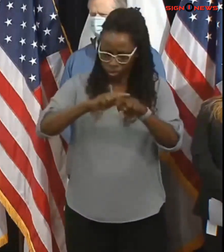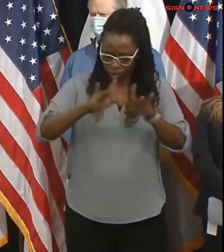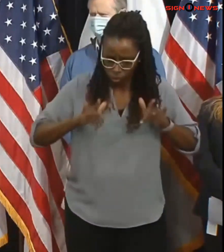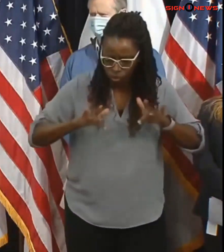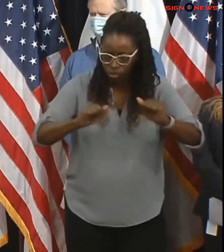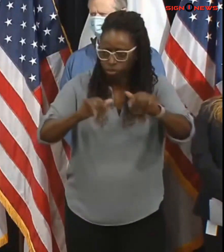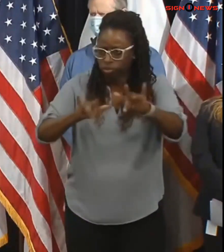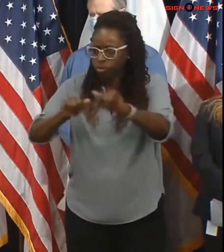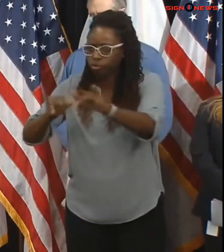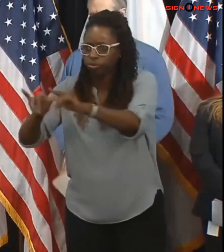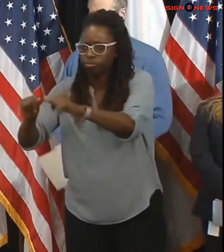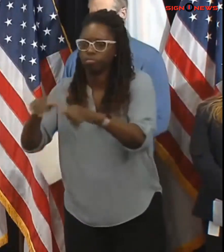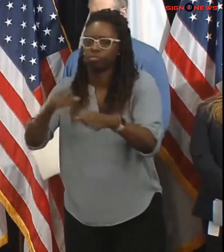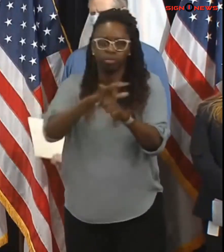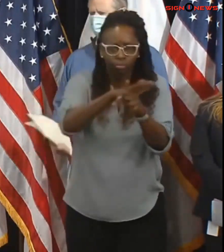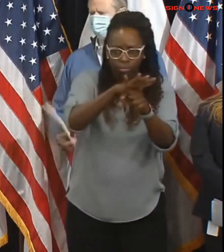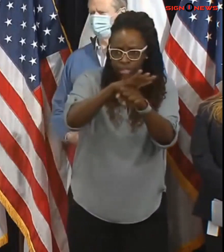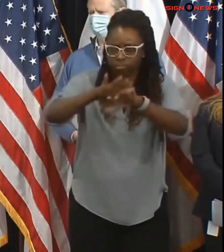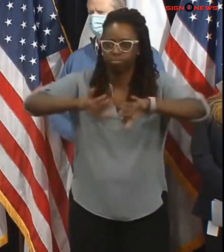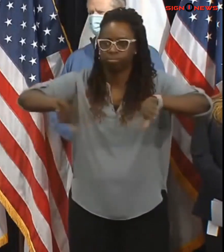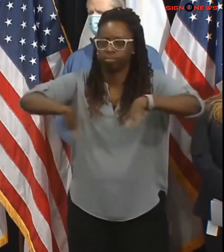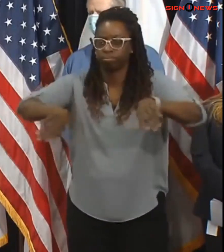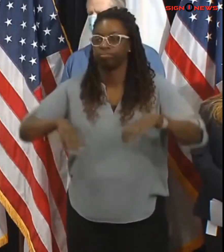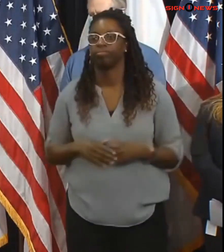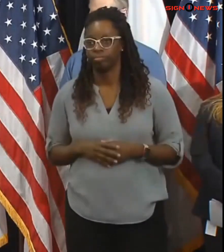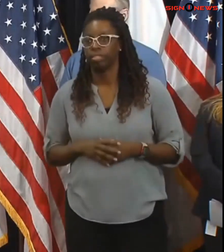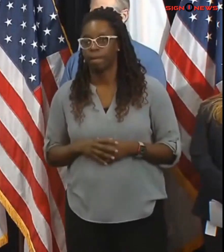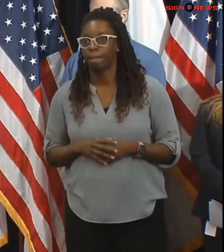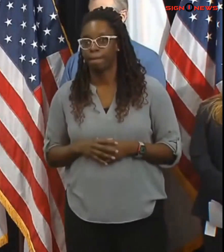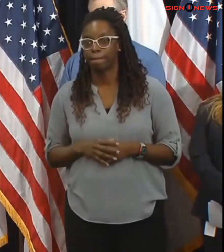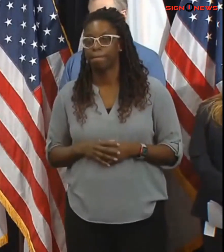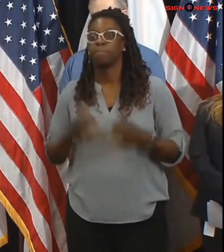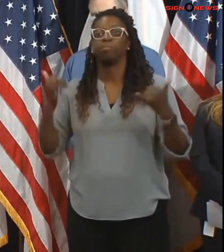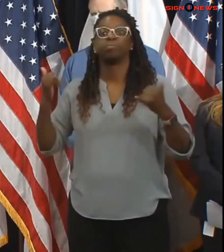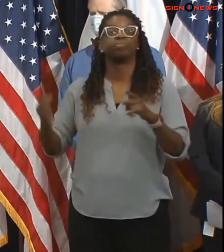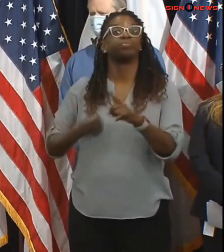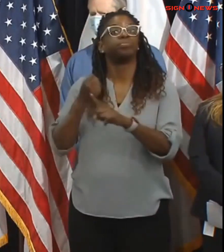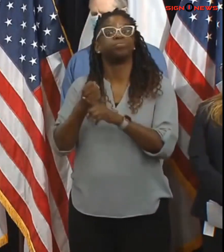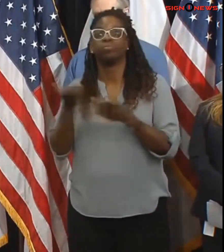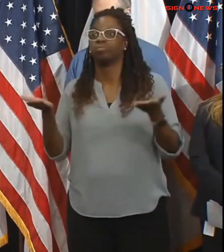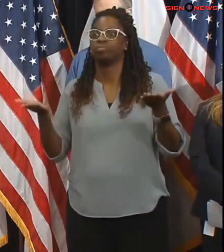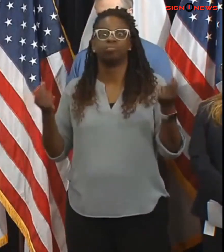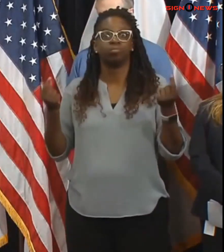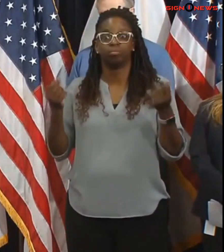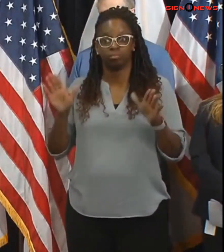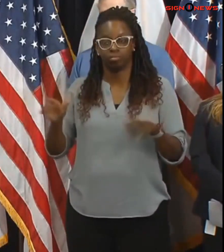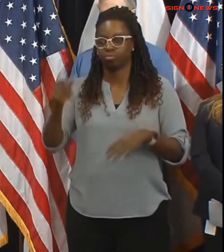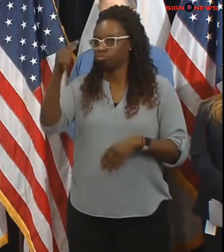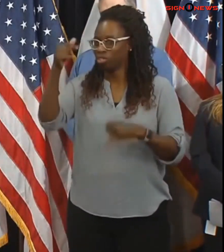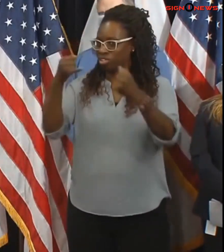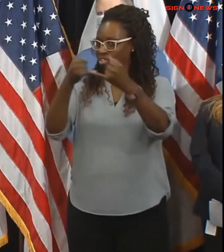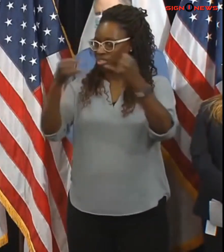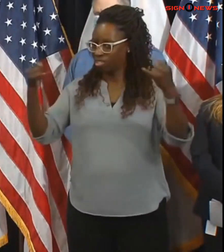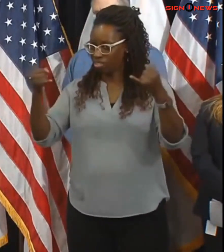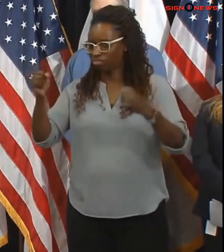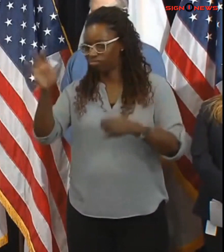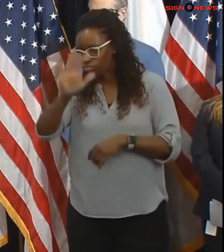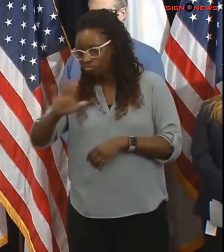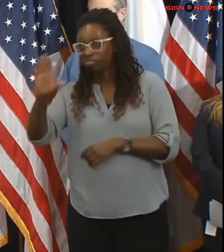service impacts we will be suspending the d branch of the green line at the end of service tonight and we will not run any